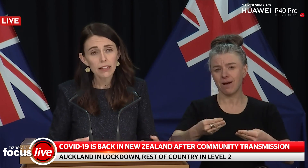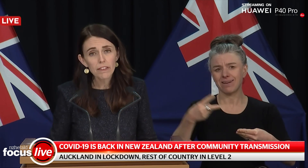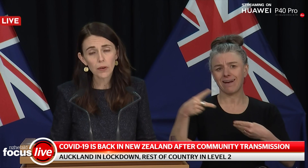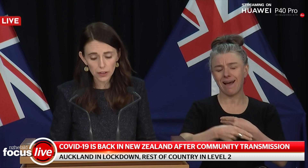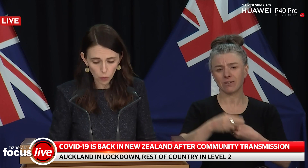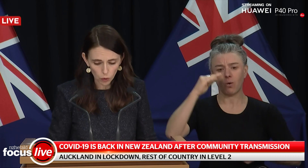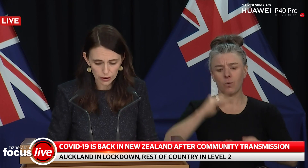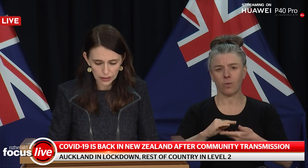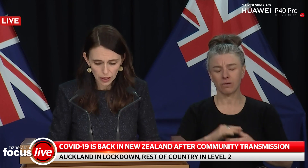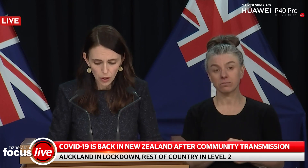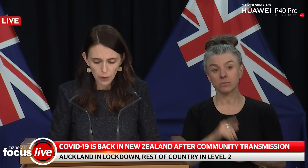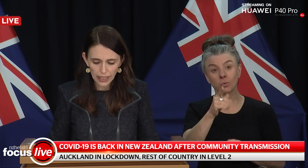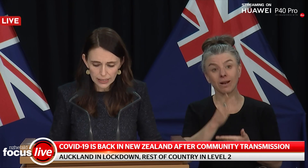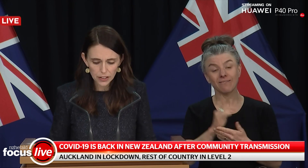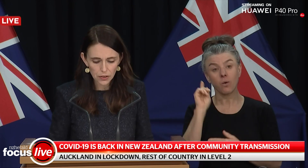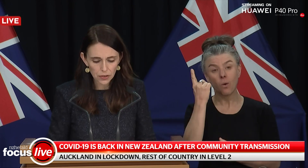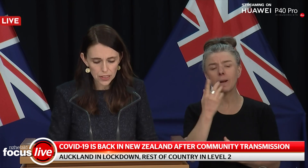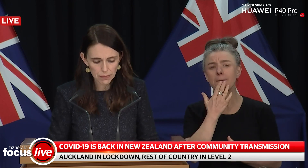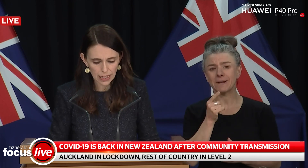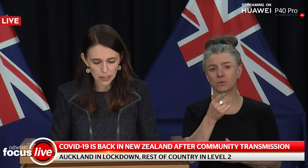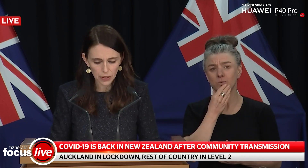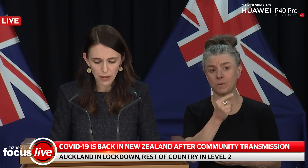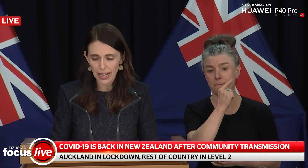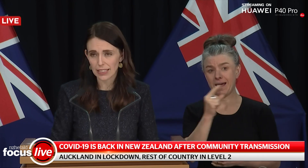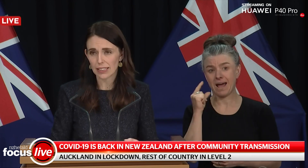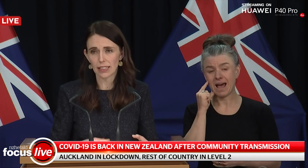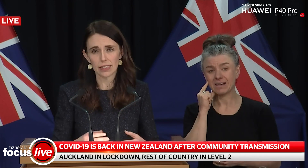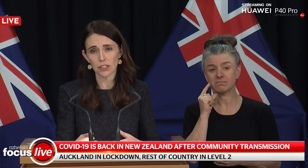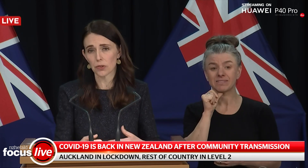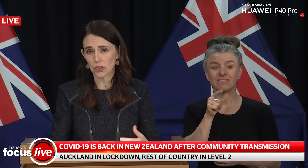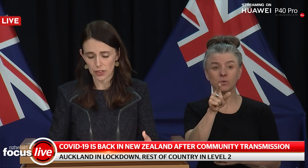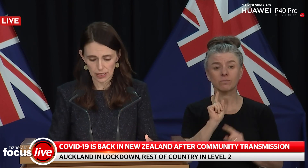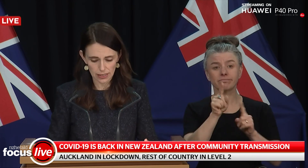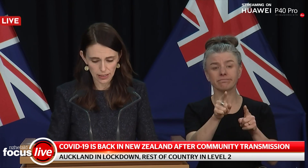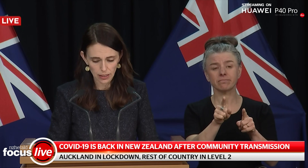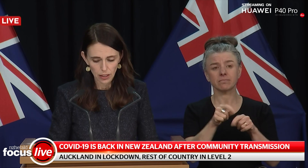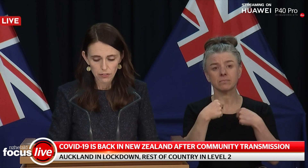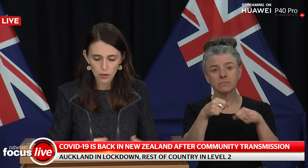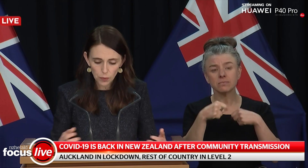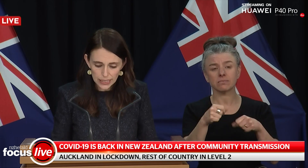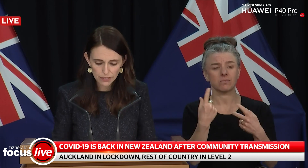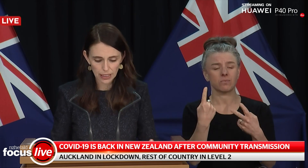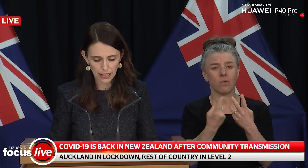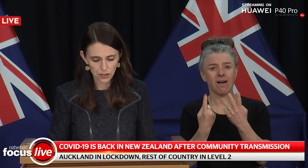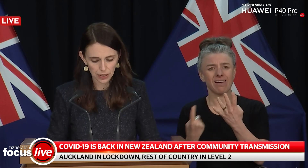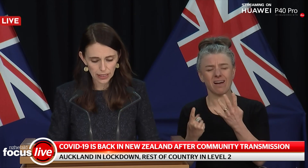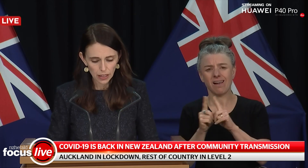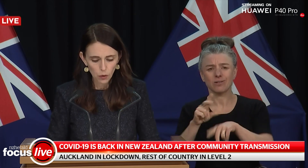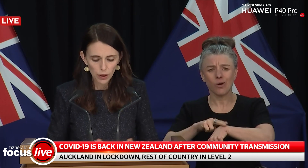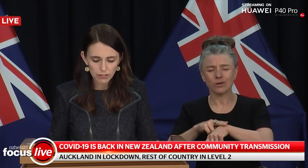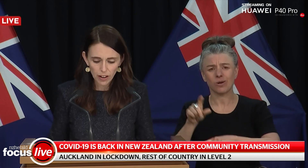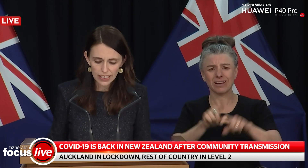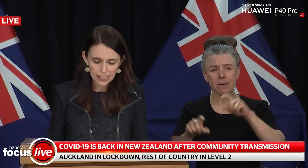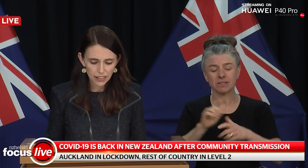If you are in Auckland, we ask that you use a mask when you are accessing essential services. For the rest of the country,